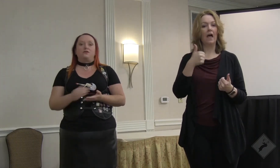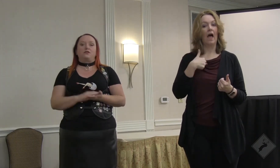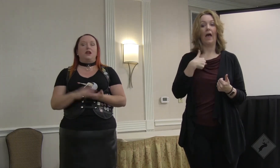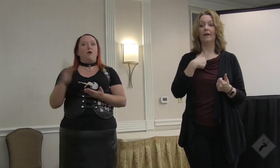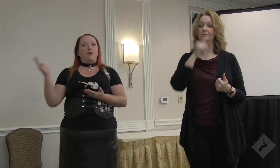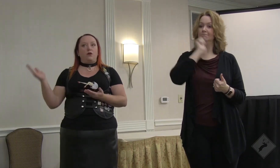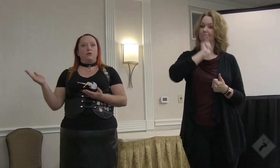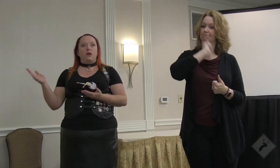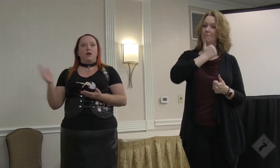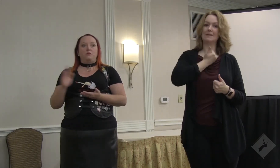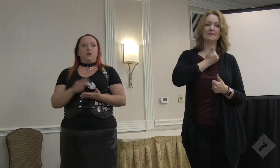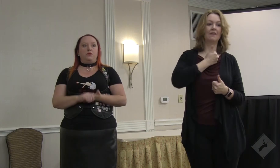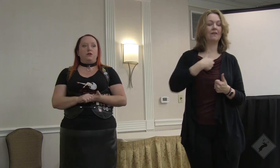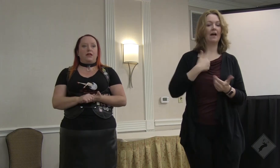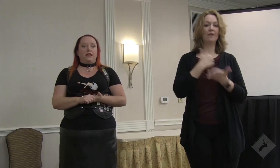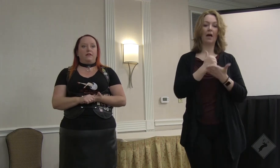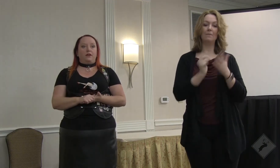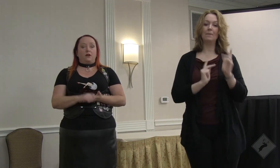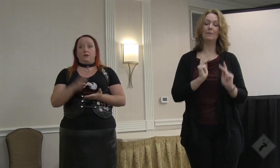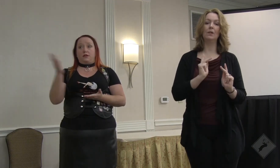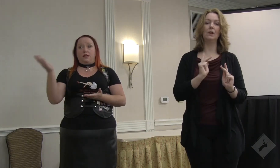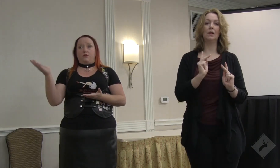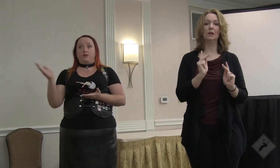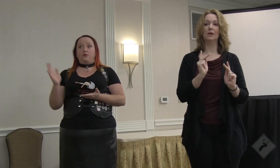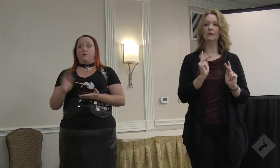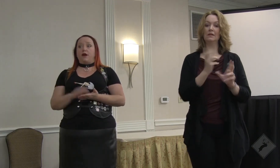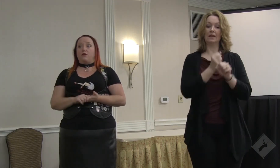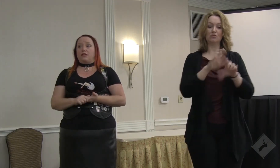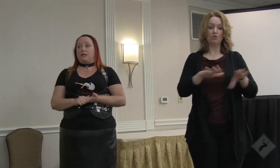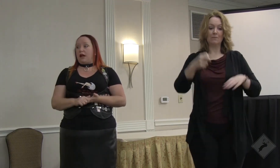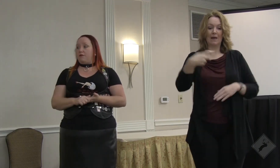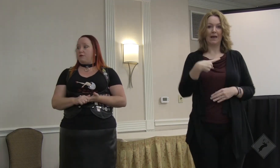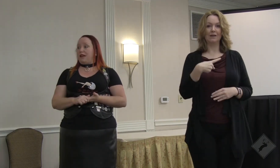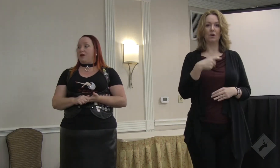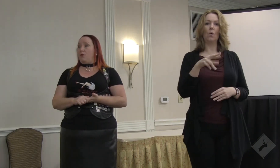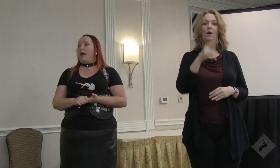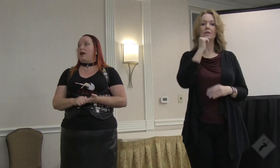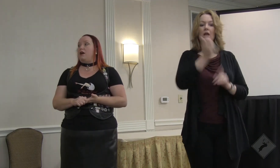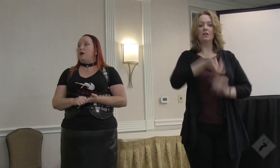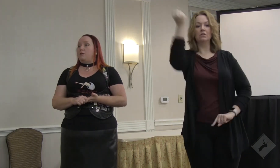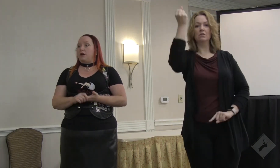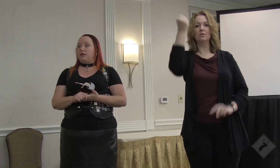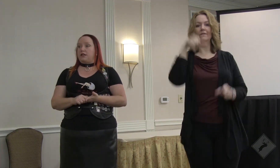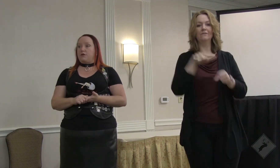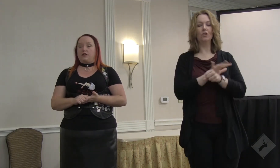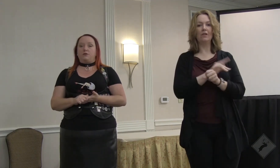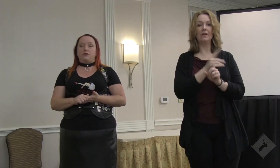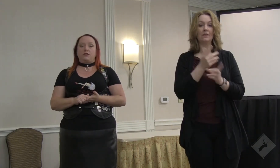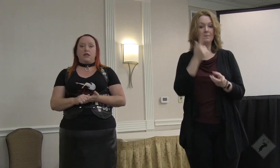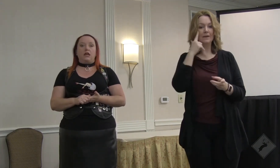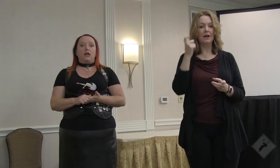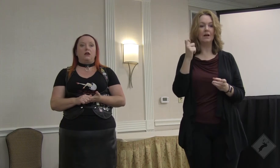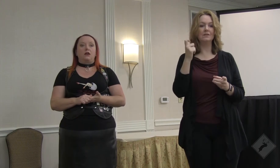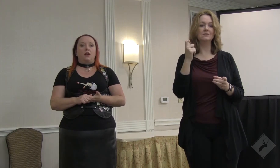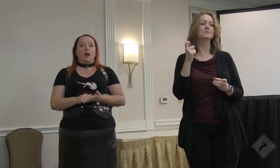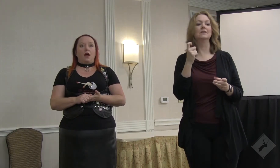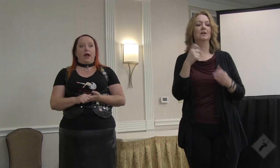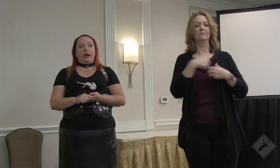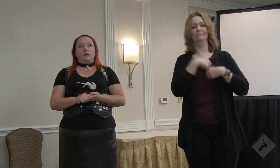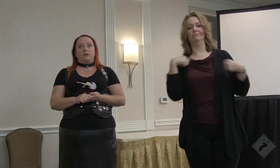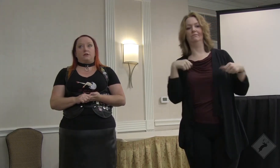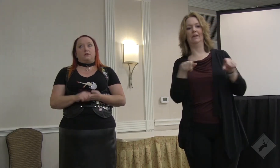myself. You know, I've helped people getting to get their children back, or at least not have them taken away because they were exposed as kinky.